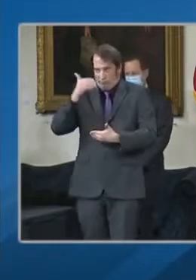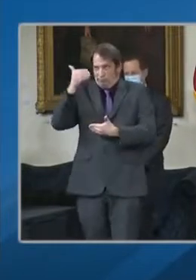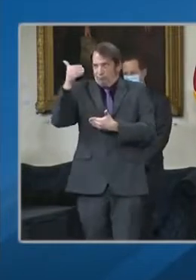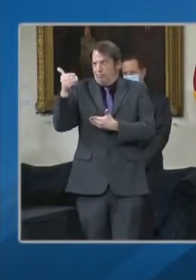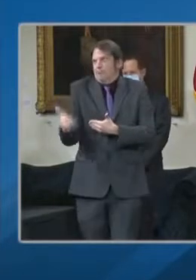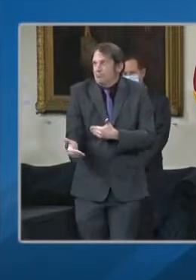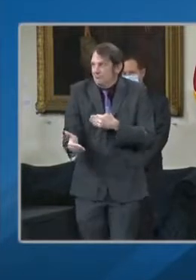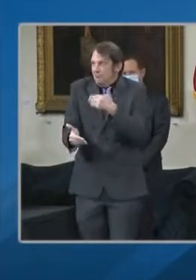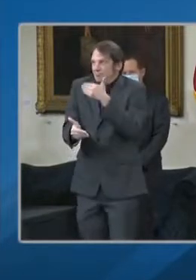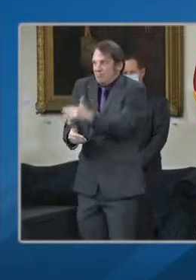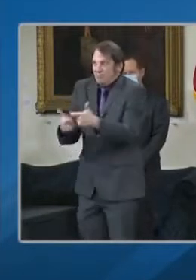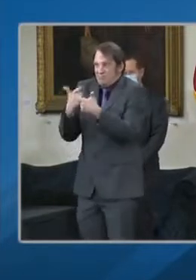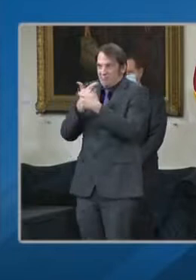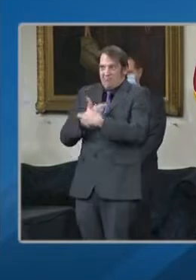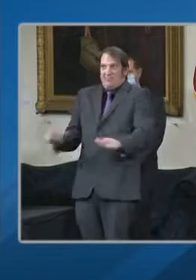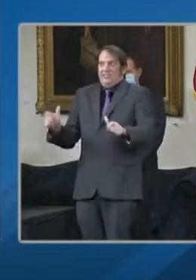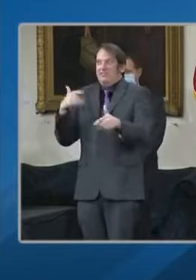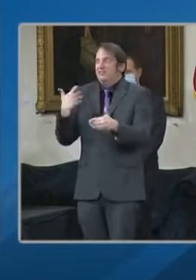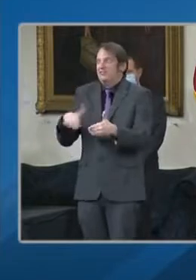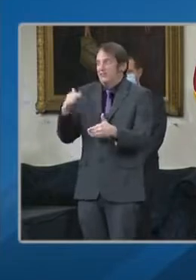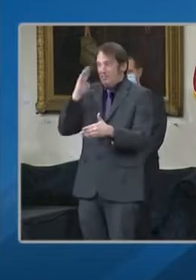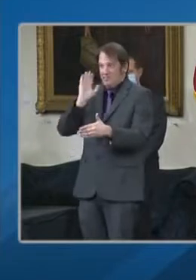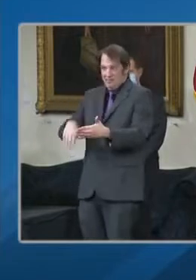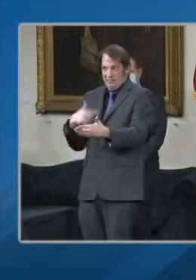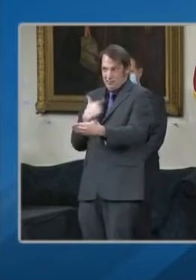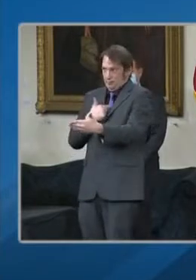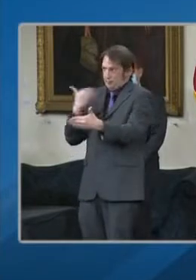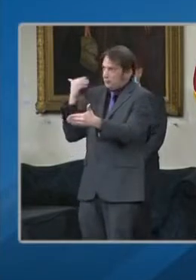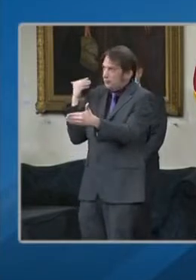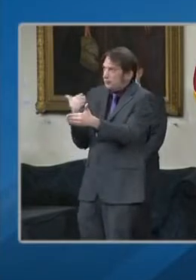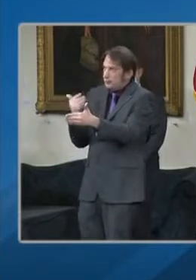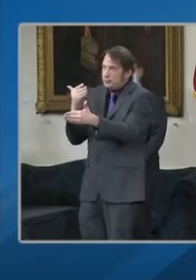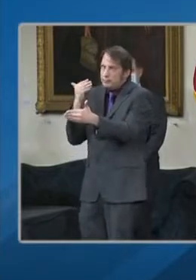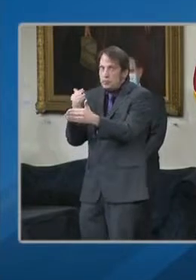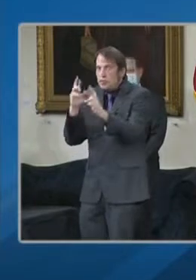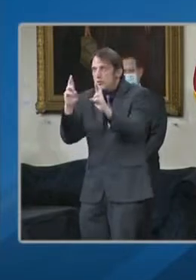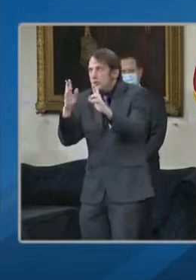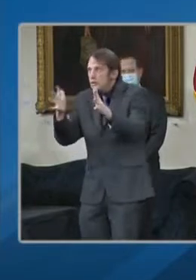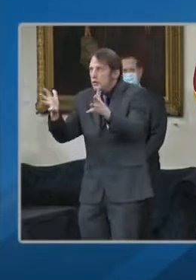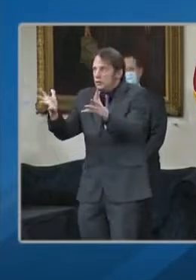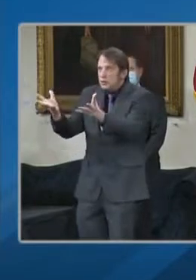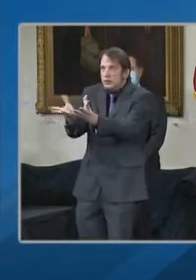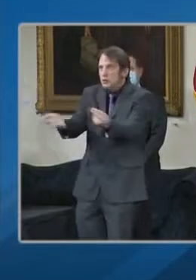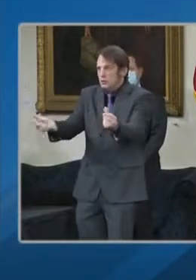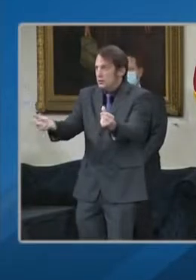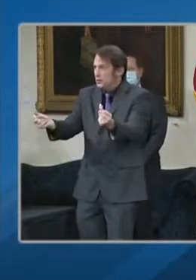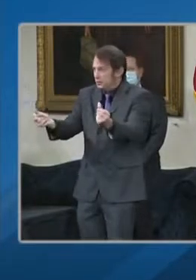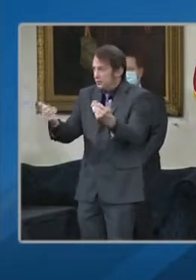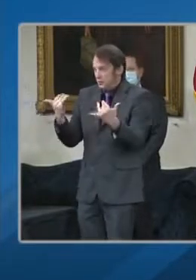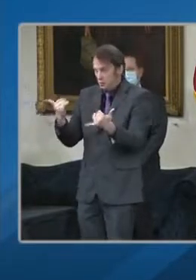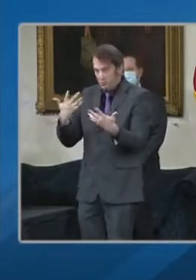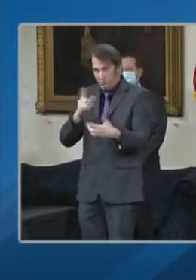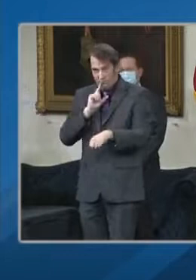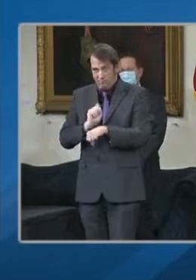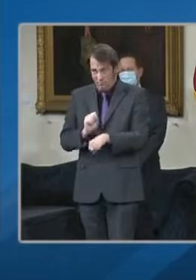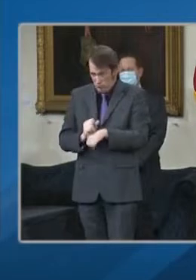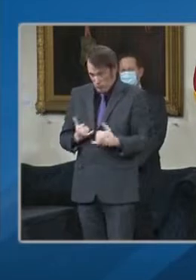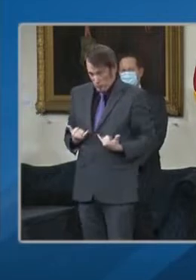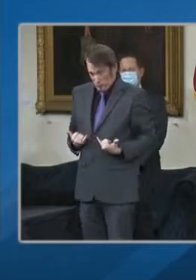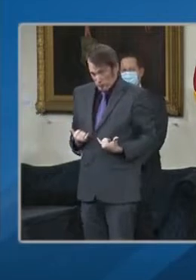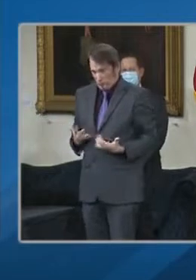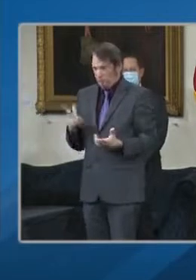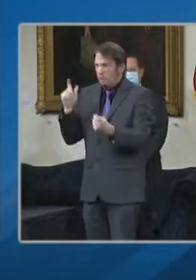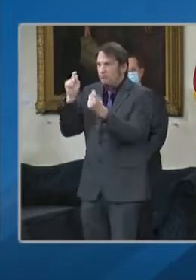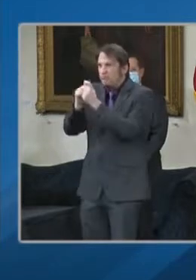at the end of the tunnel that we've all been talking about. Today, exactly one year after confirming the first